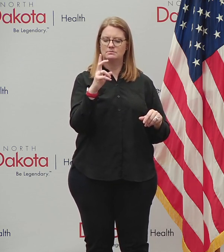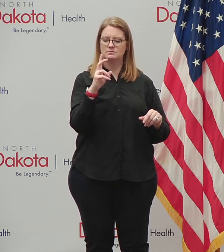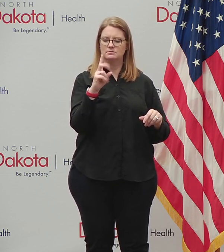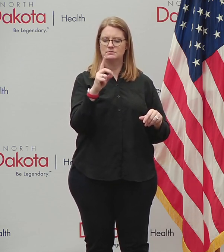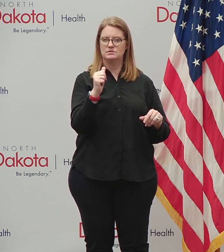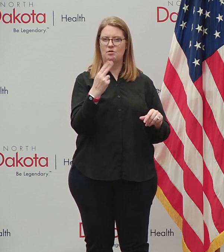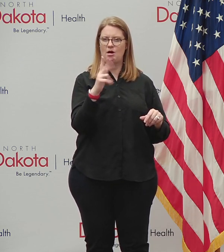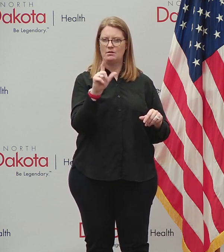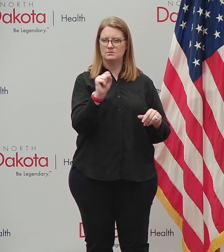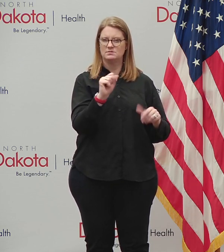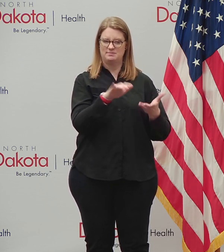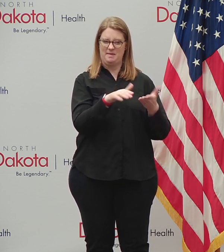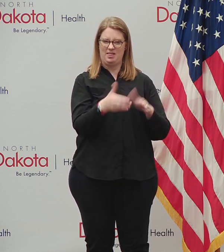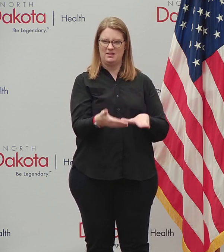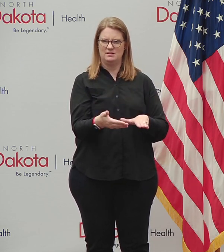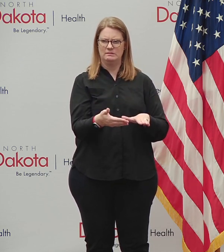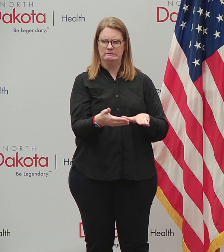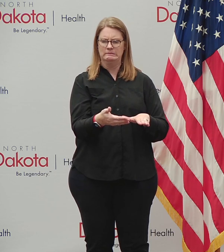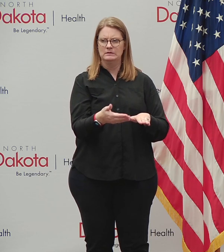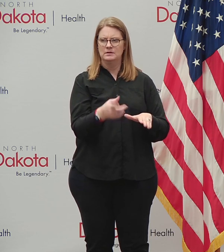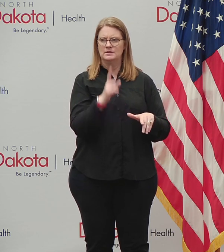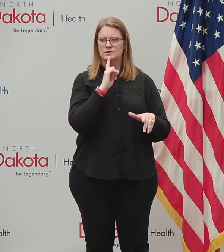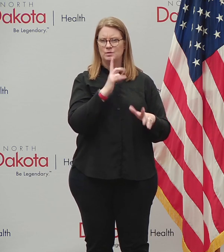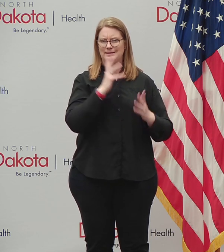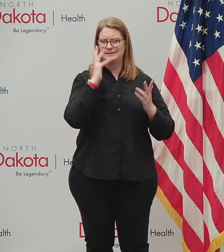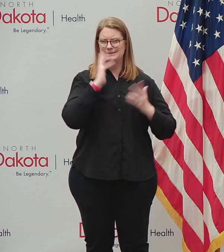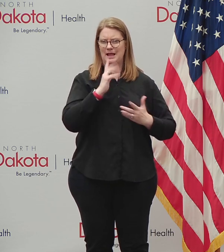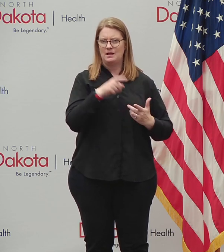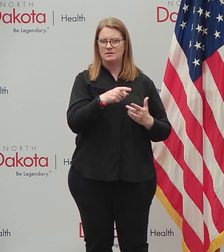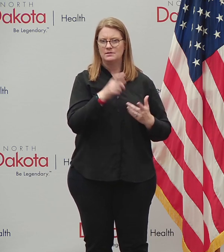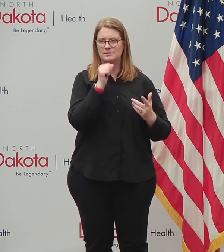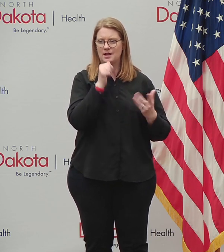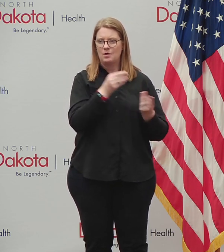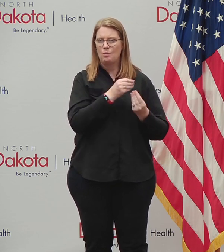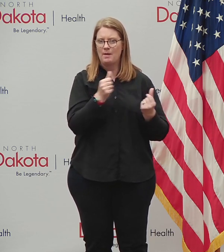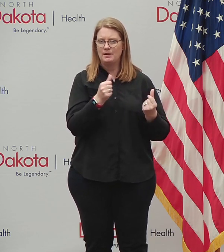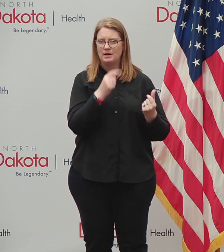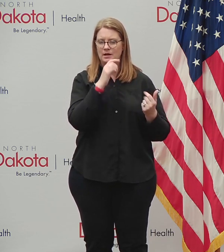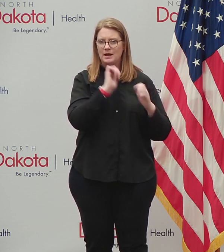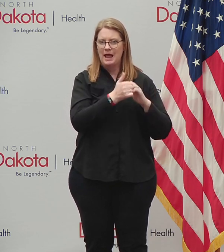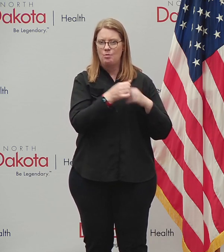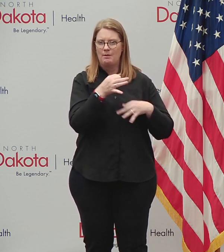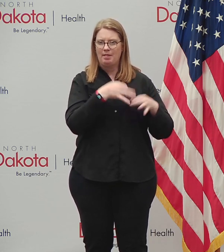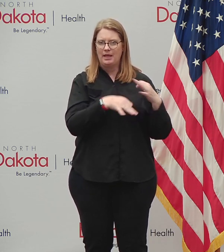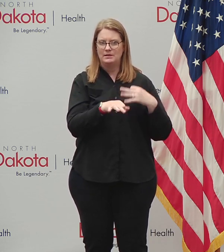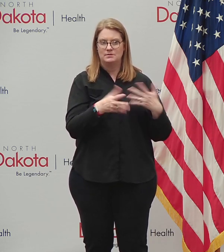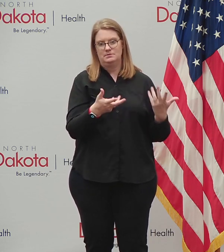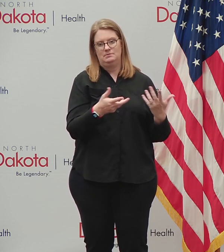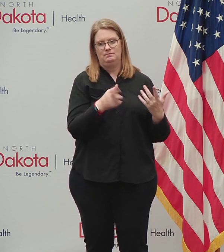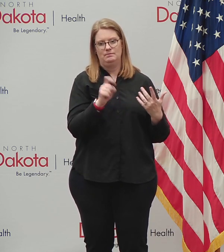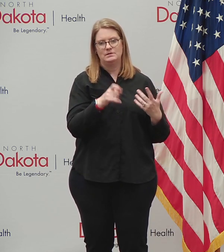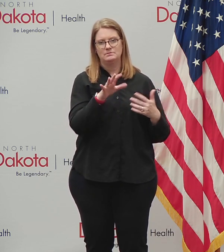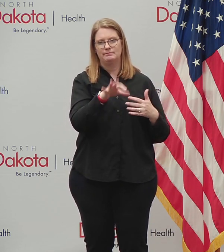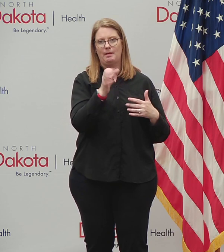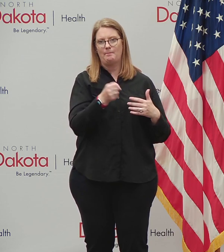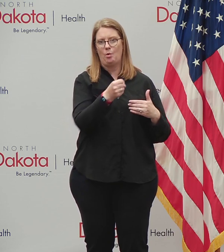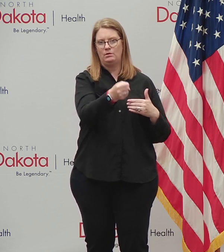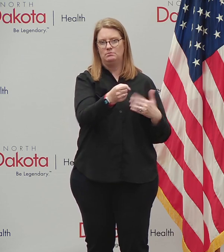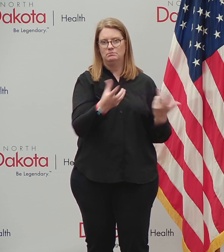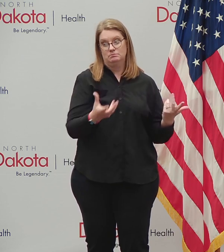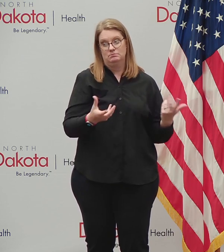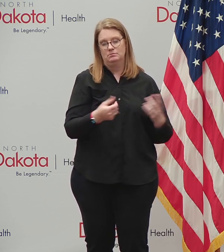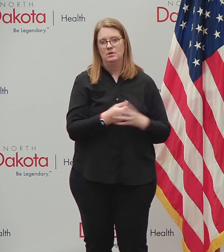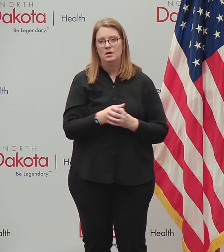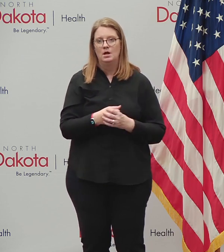during this, uh, window of time when there's not a, uh, remedy in statute on how to replace other than through an appointment. Uh, then that